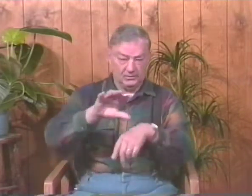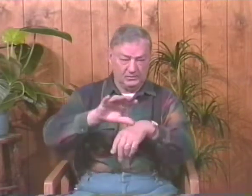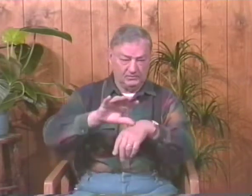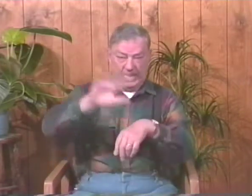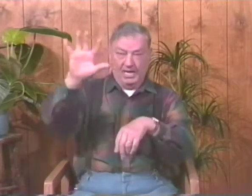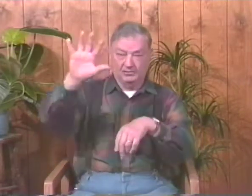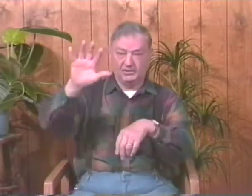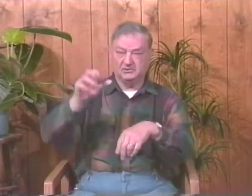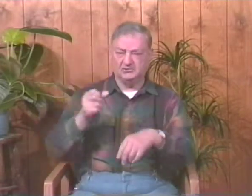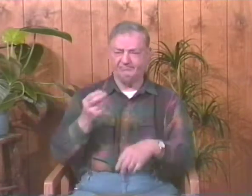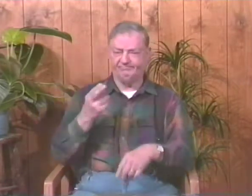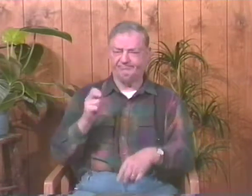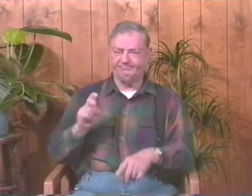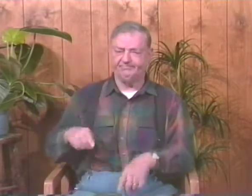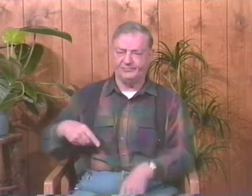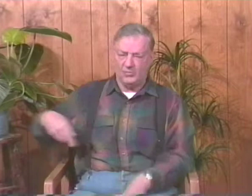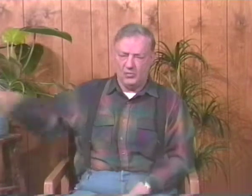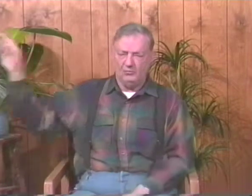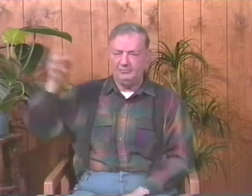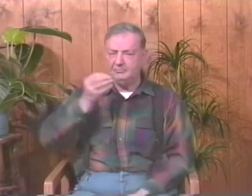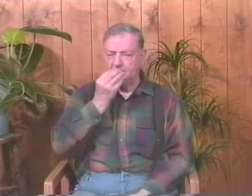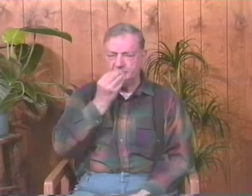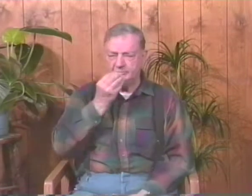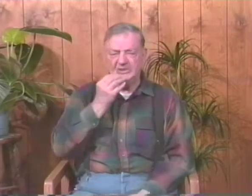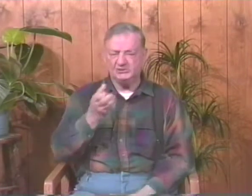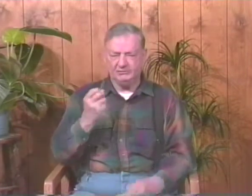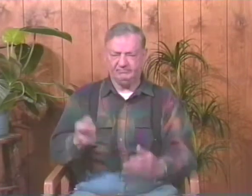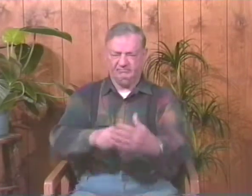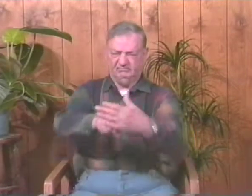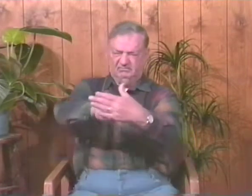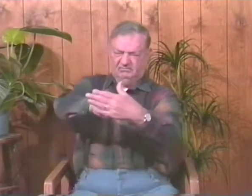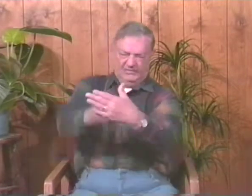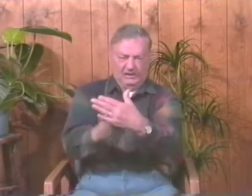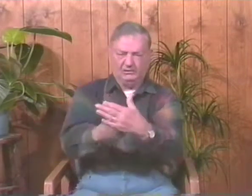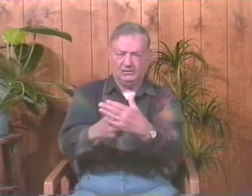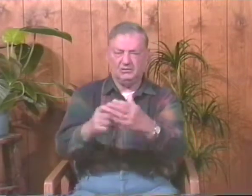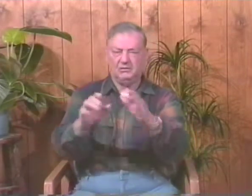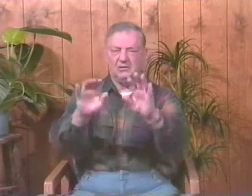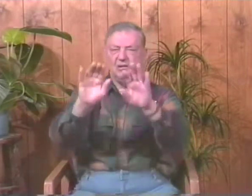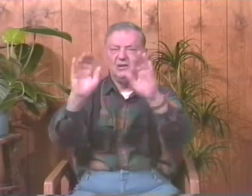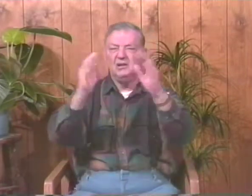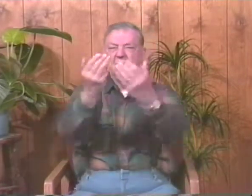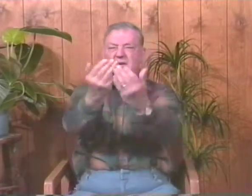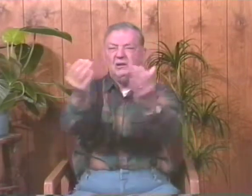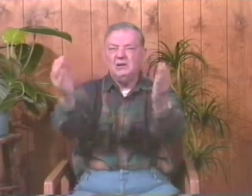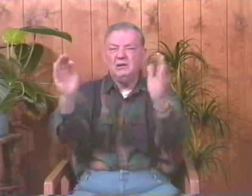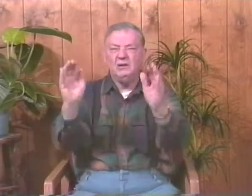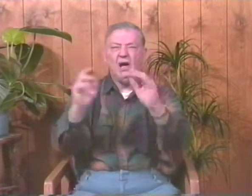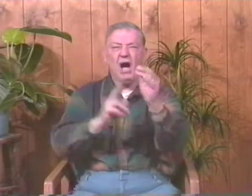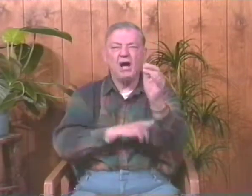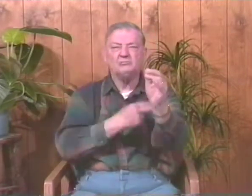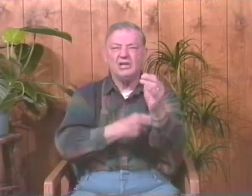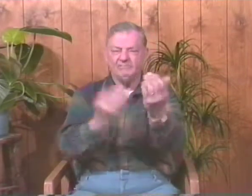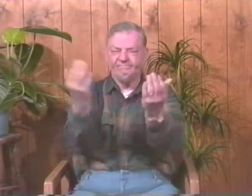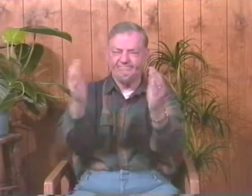stuck there. And at 5 o'clock, it was time for her to go eat. And so then she locked us in. There was a little kind of a